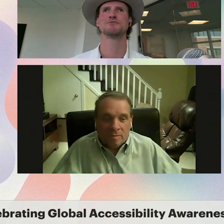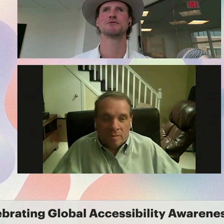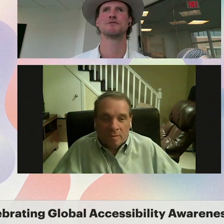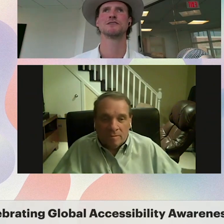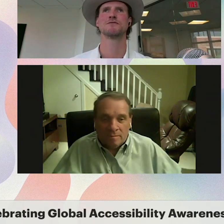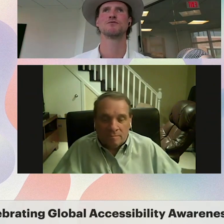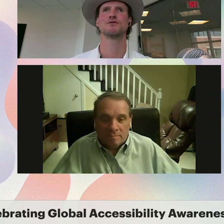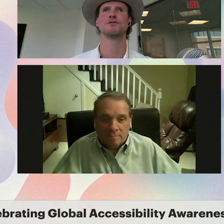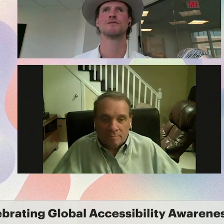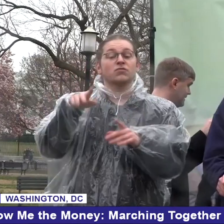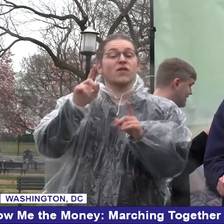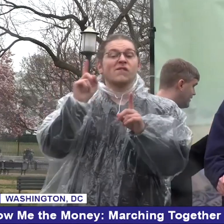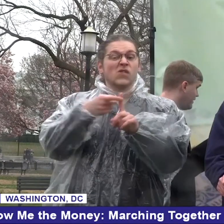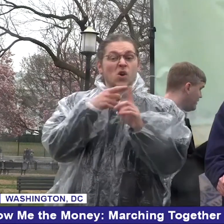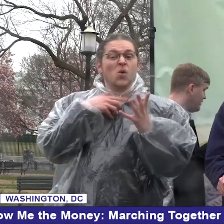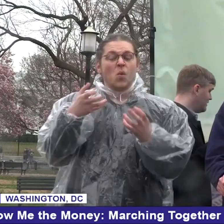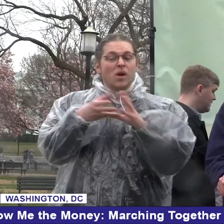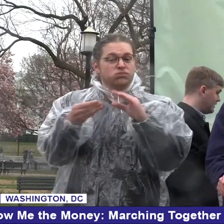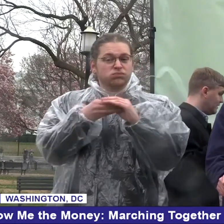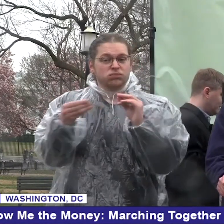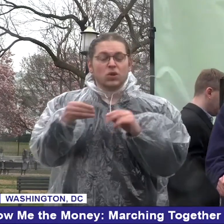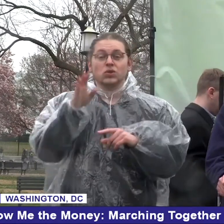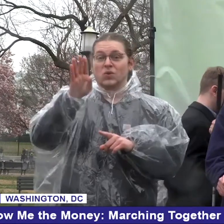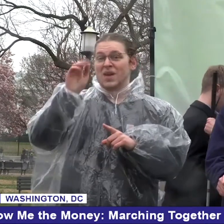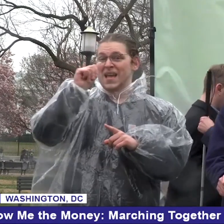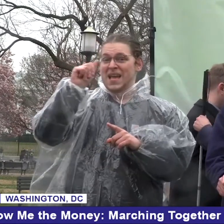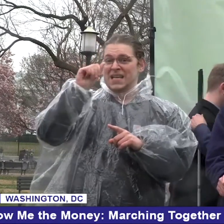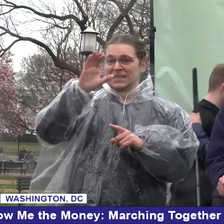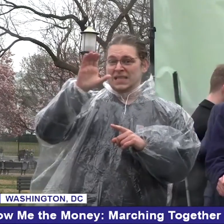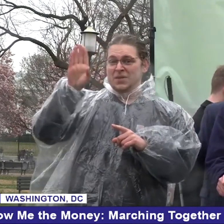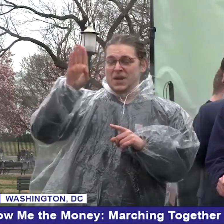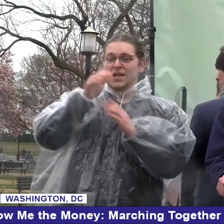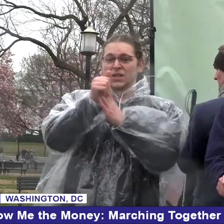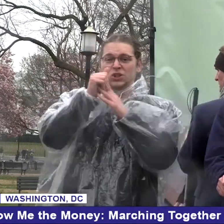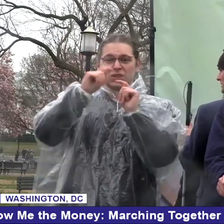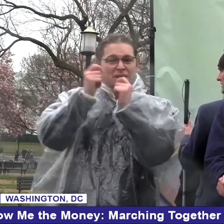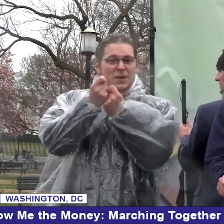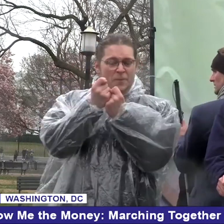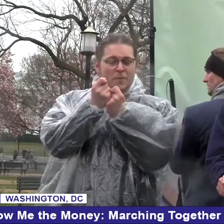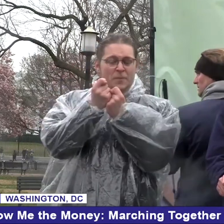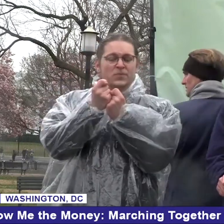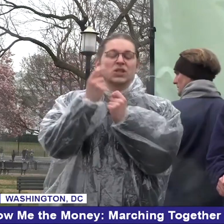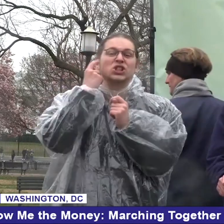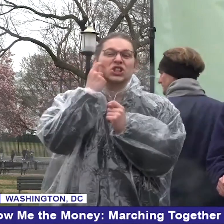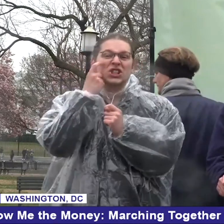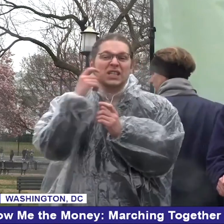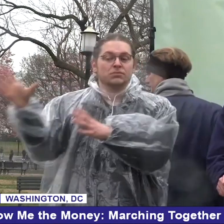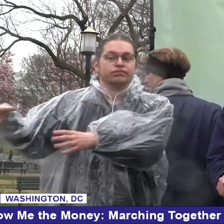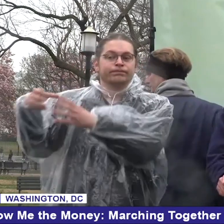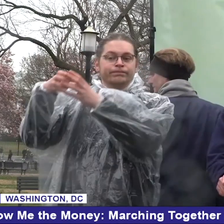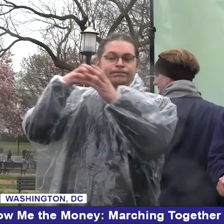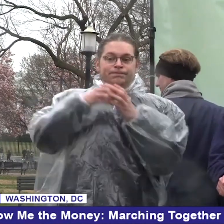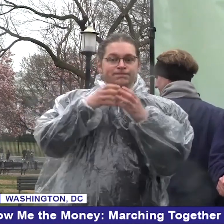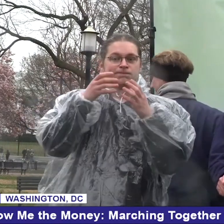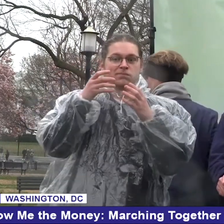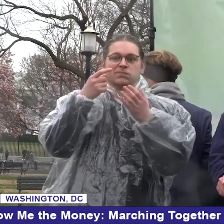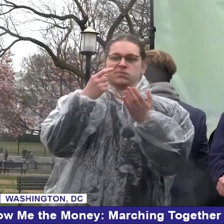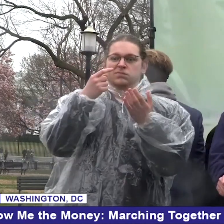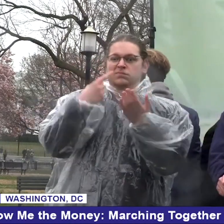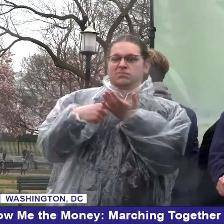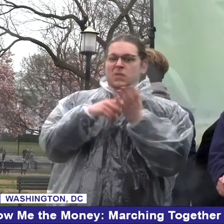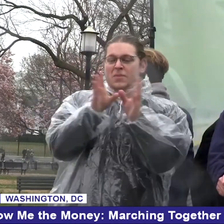message with the rest of the world. Your ACB leadership team just came back from a meeting at the U.S. Treasury